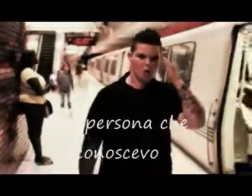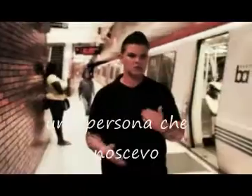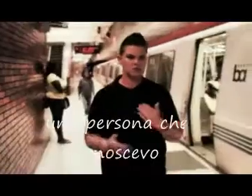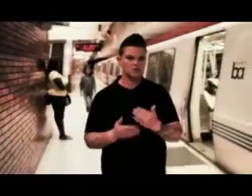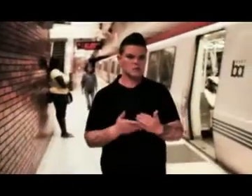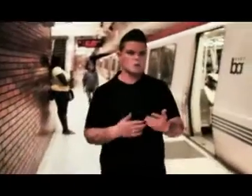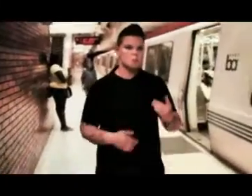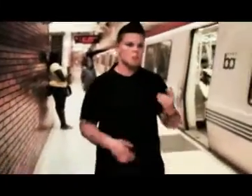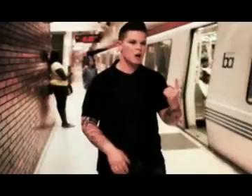know Somebody